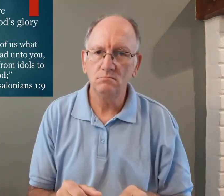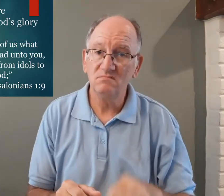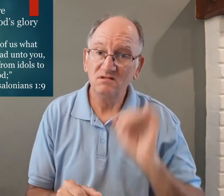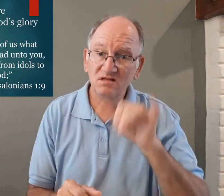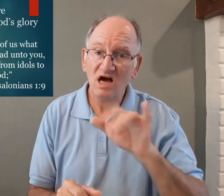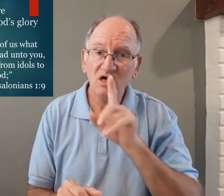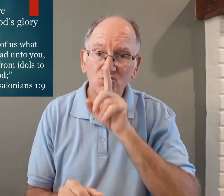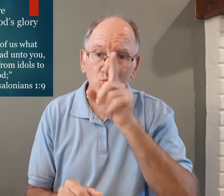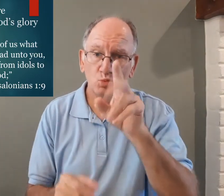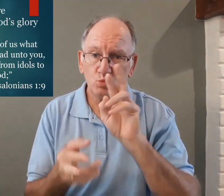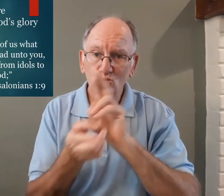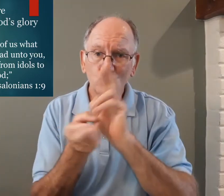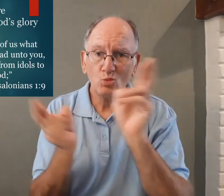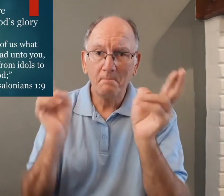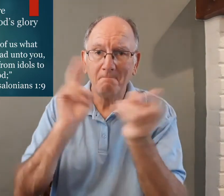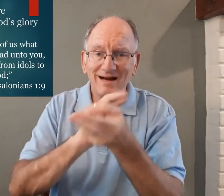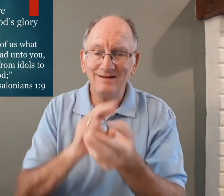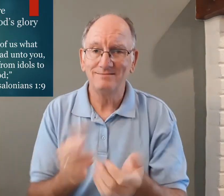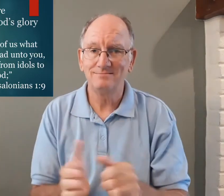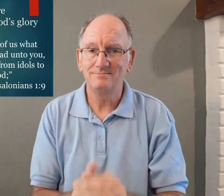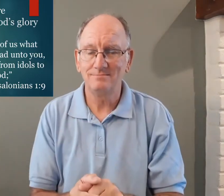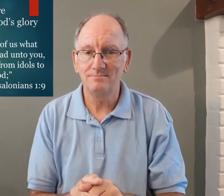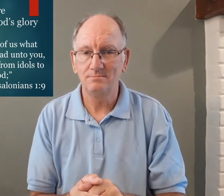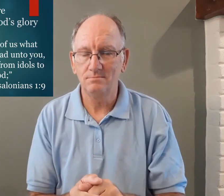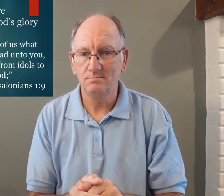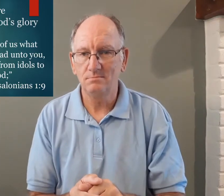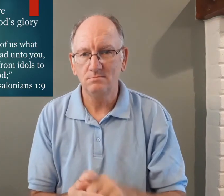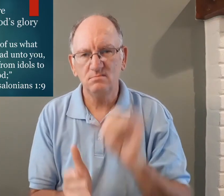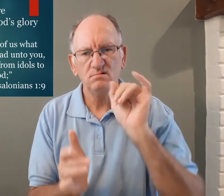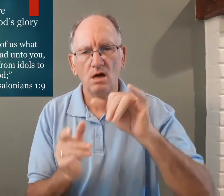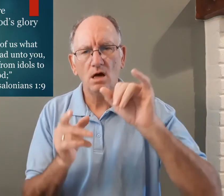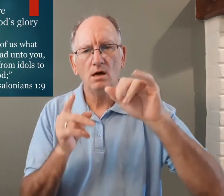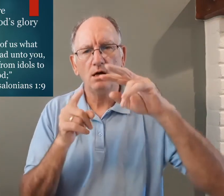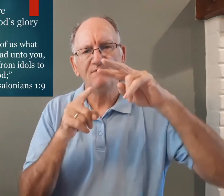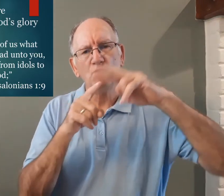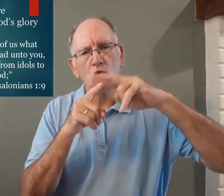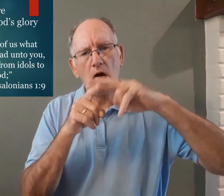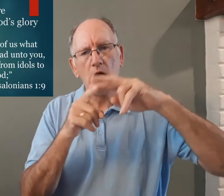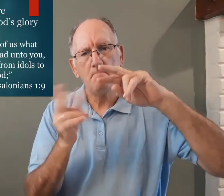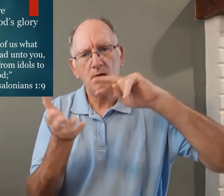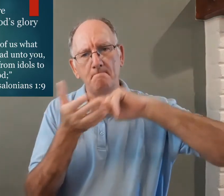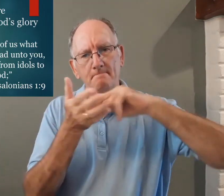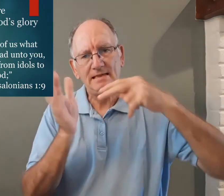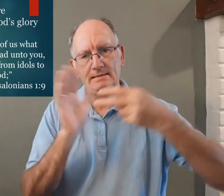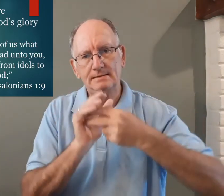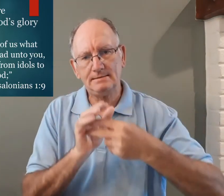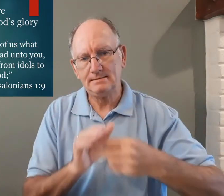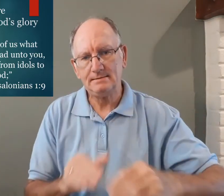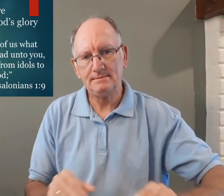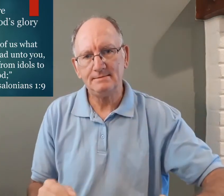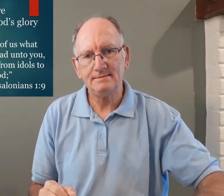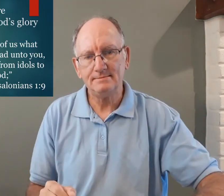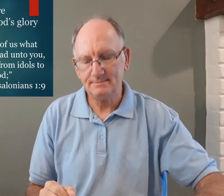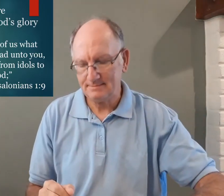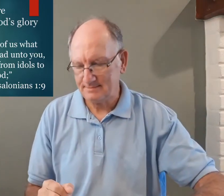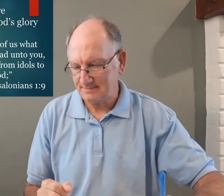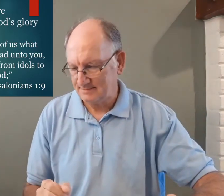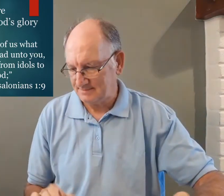prefer to serve God that is true repentance and so that's what the definition